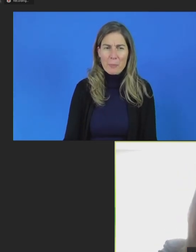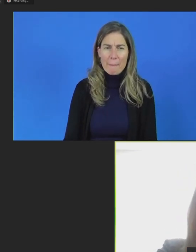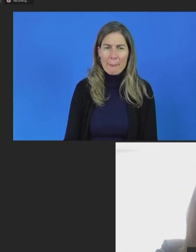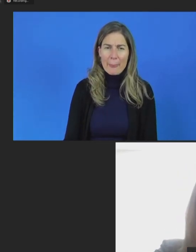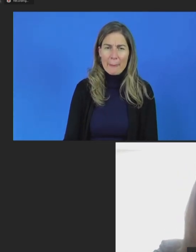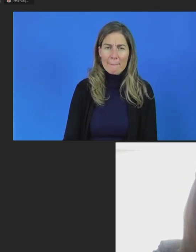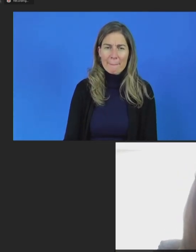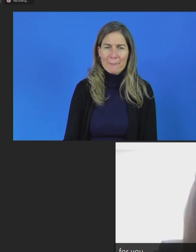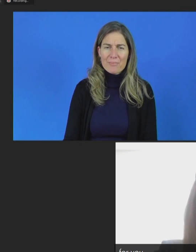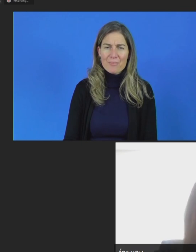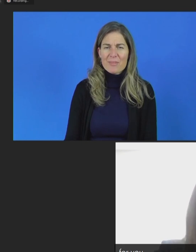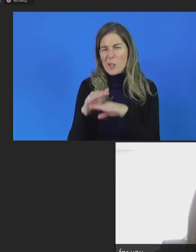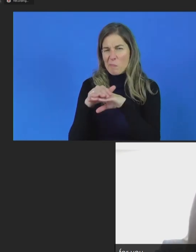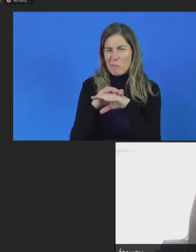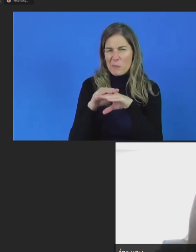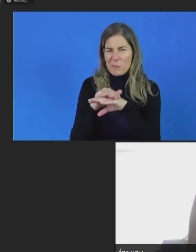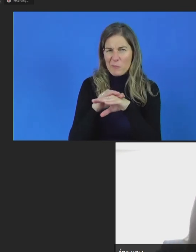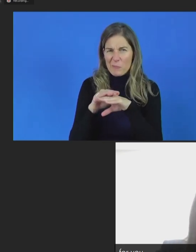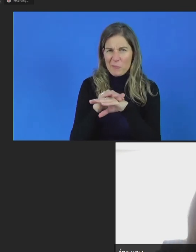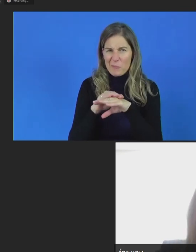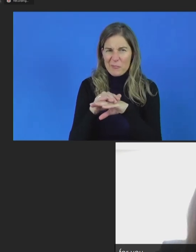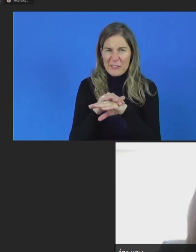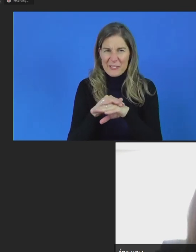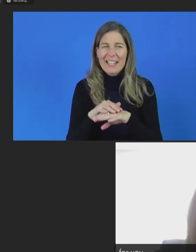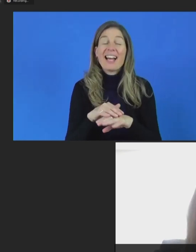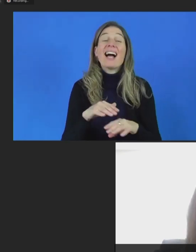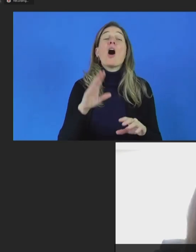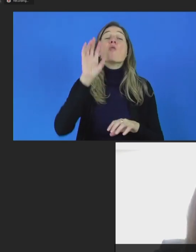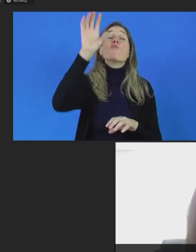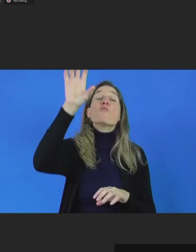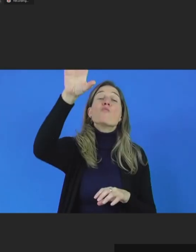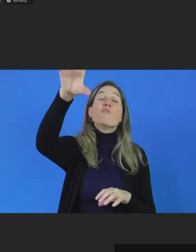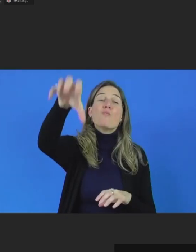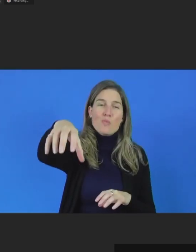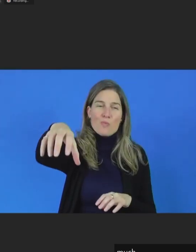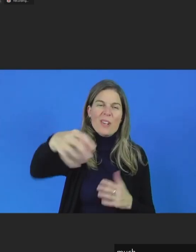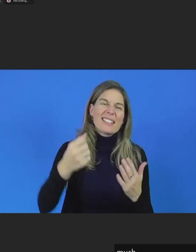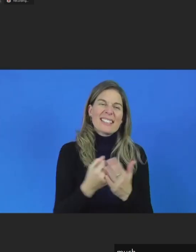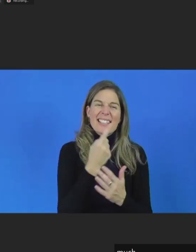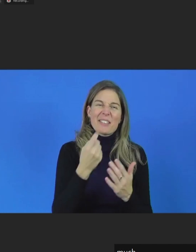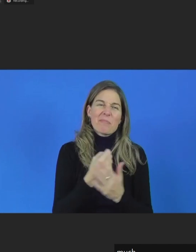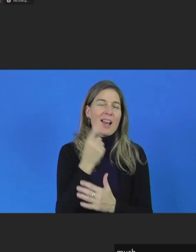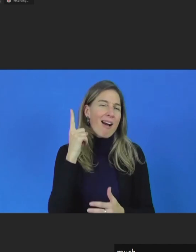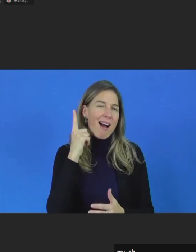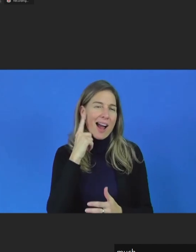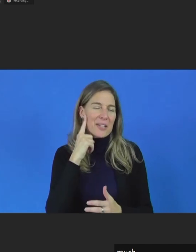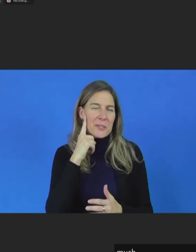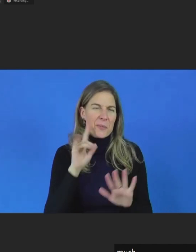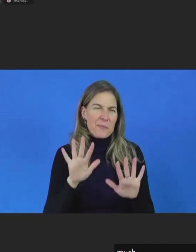Yeah, that's also the problem in the remote hubs is that the audio sometimes is not as clear as it could be.